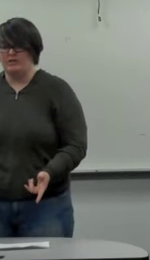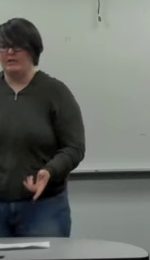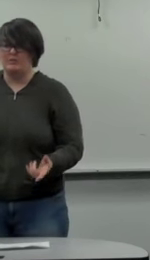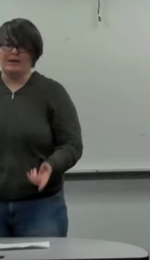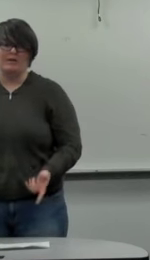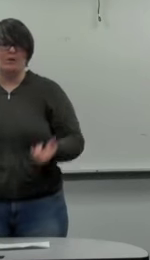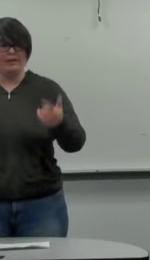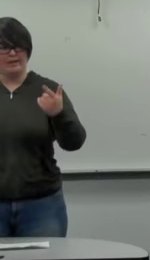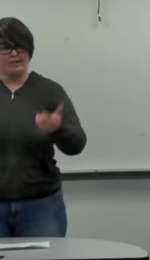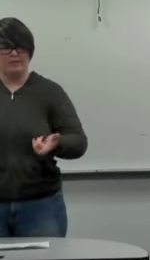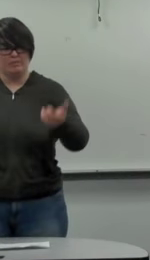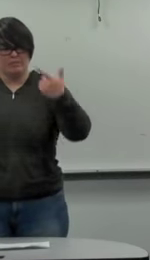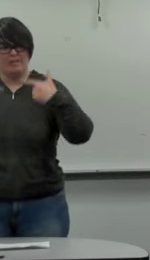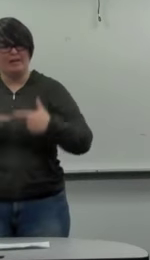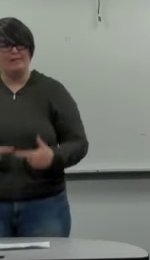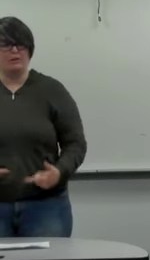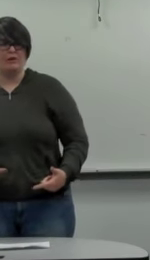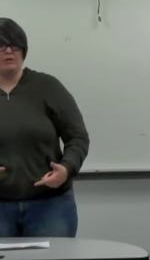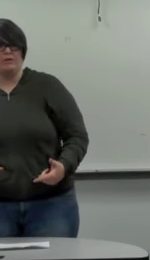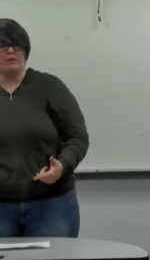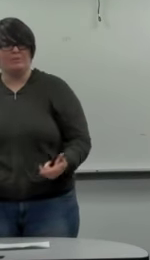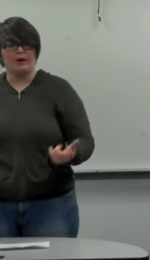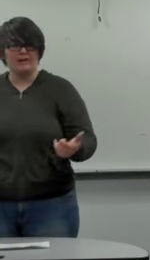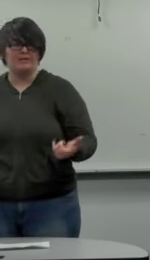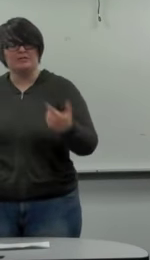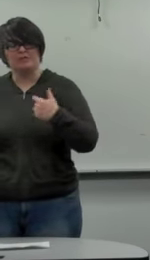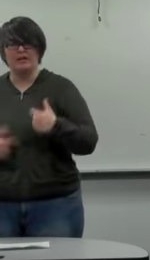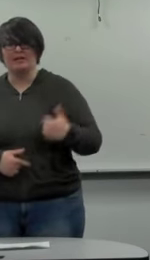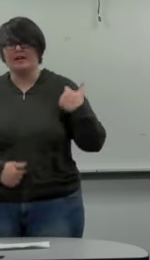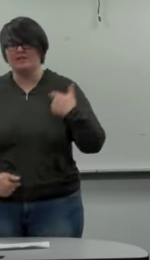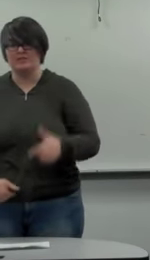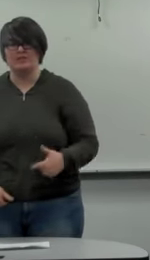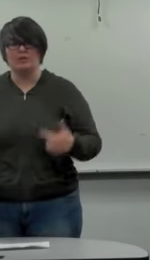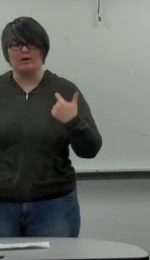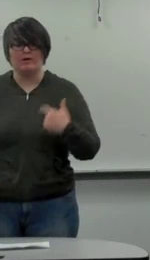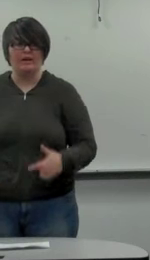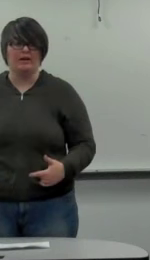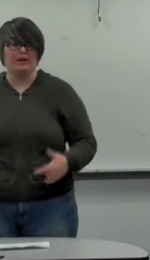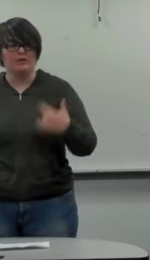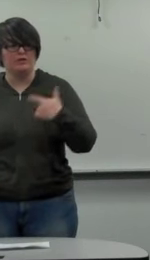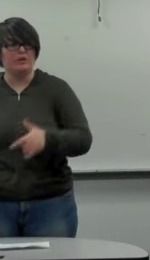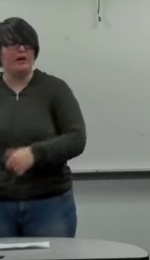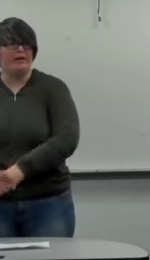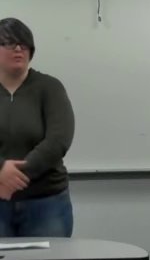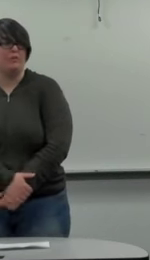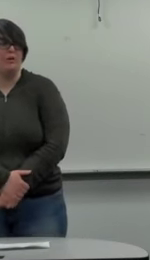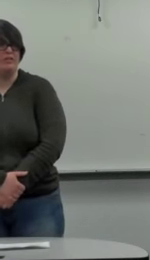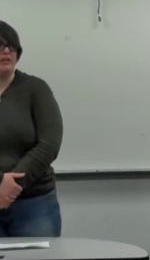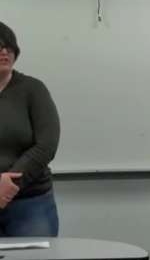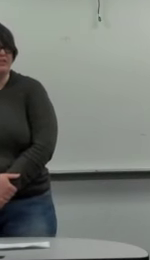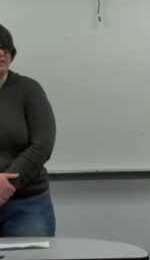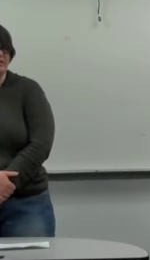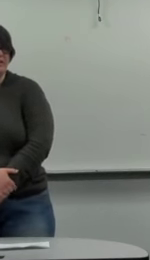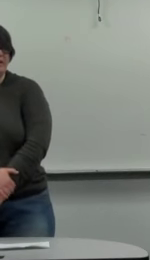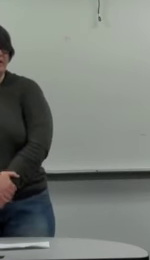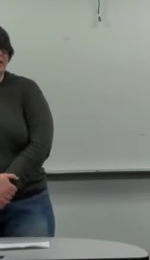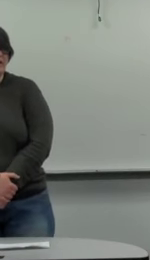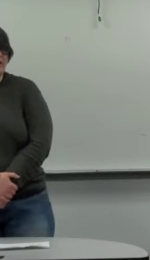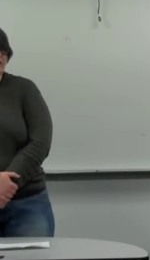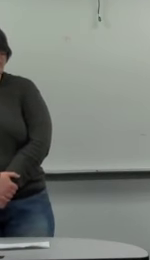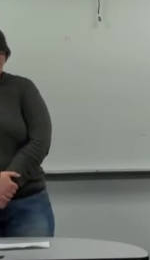with a transplanted organ, pump that blood through, so the body doesn't realize that there's a new organ there, and you don't have the organ rejection.